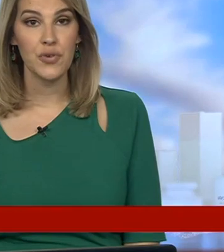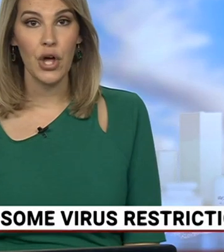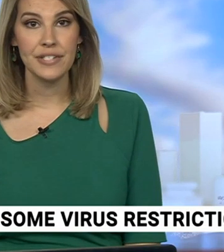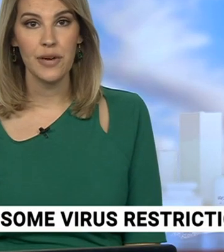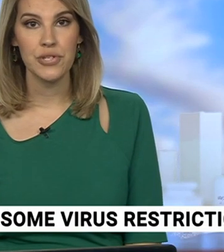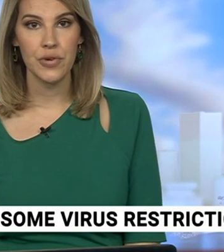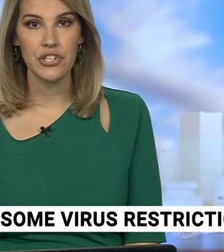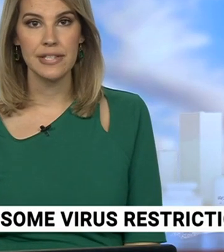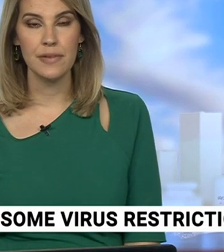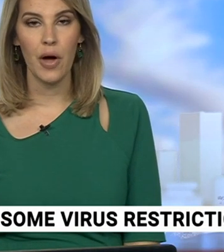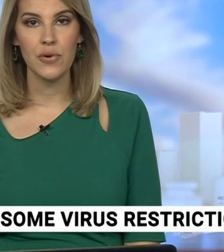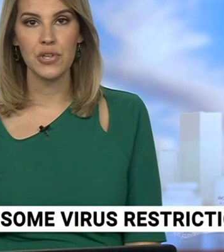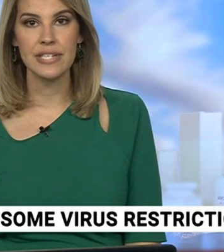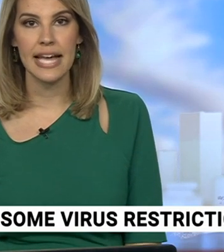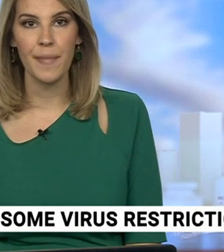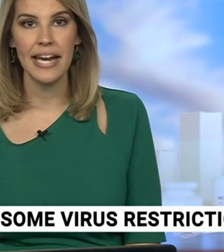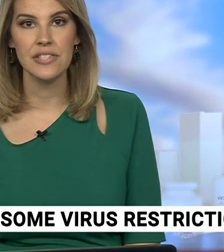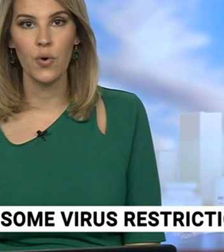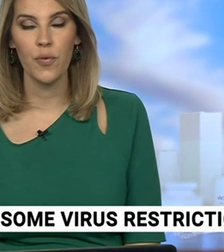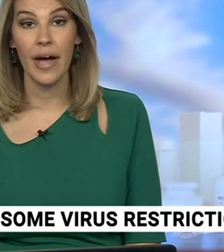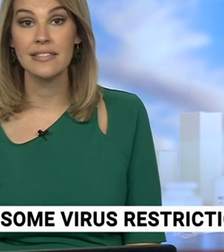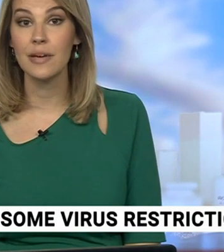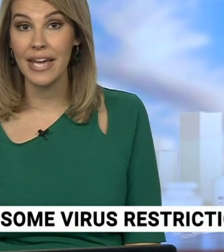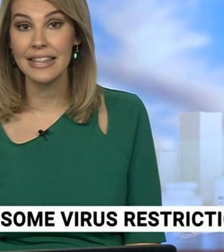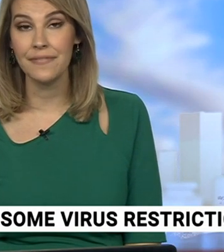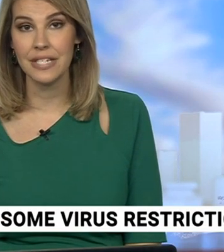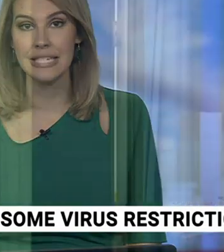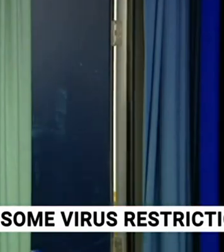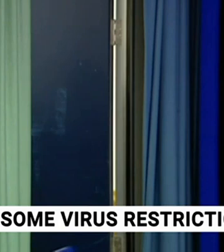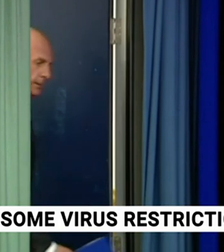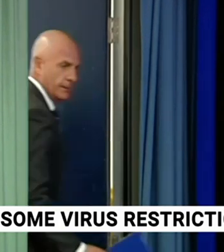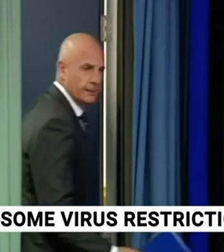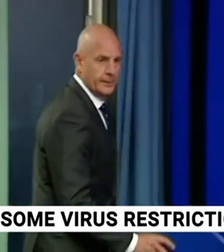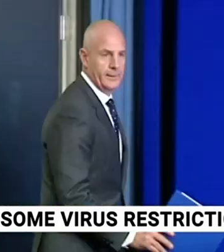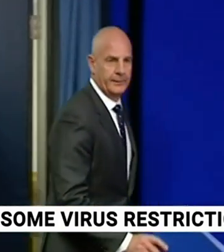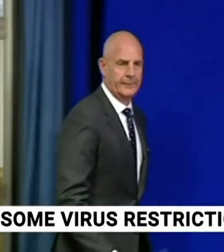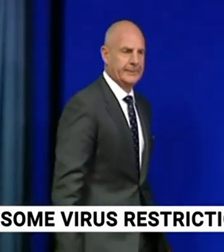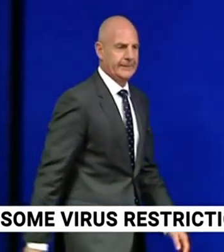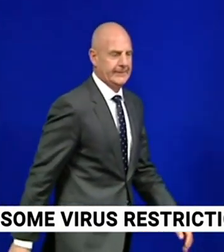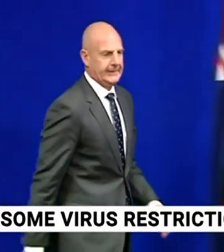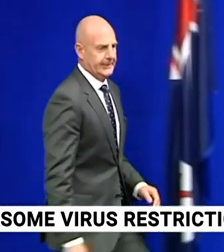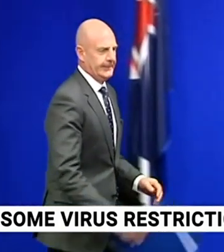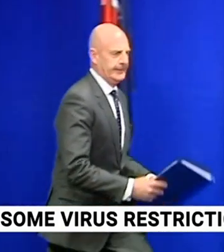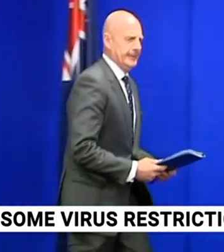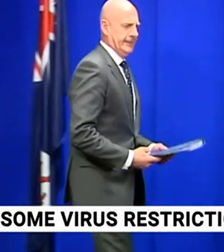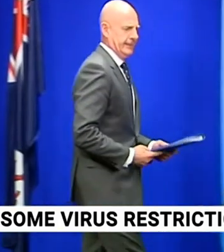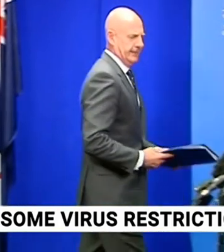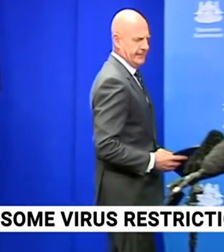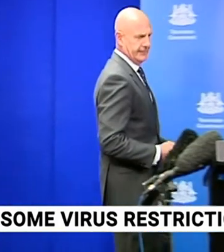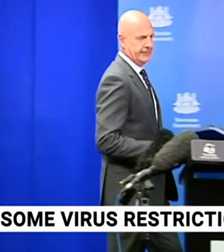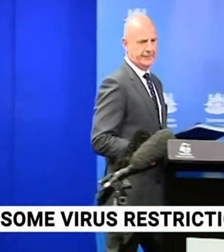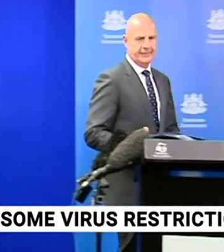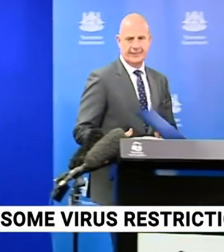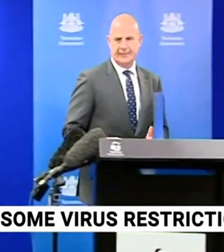Extra lockdown restrictions imposed on Tasmania's northwest are being lifted as a localised outbreak is brought under control.